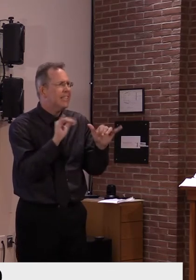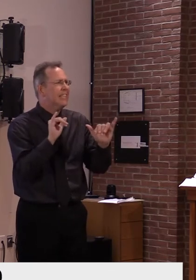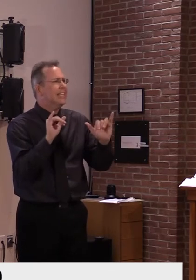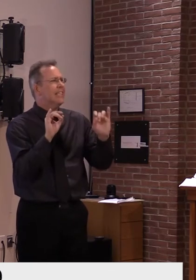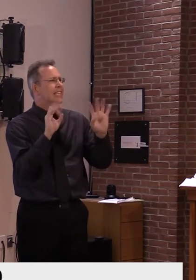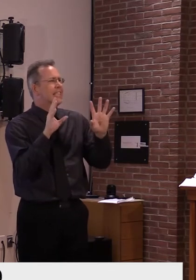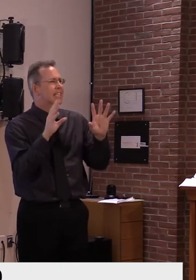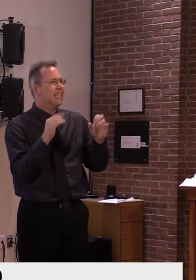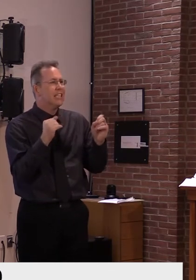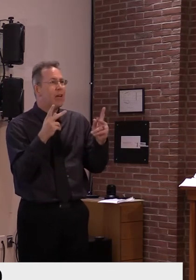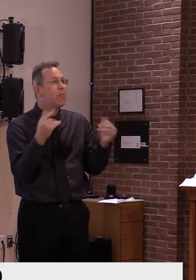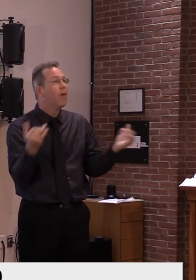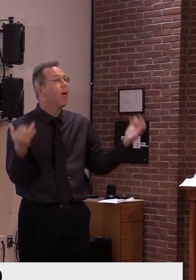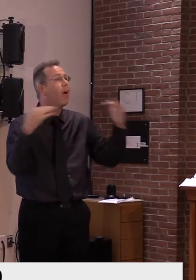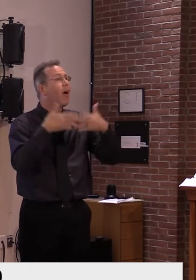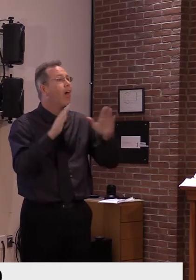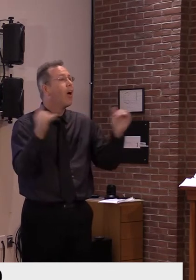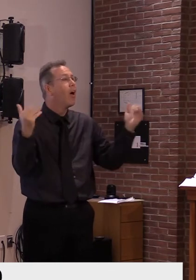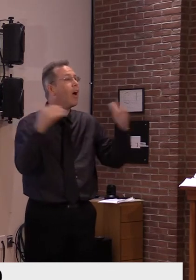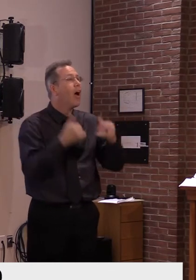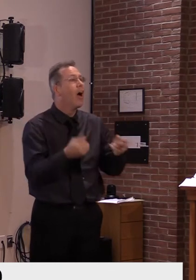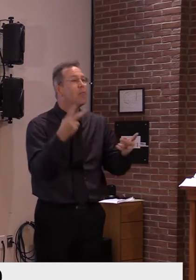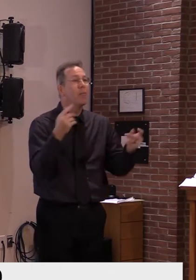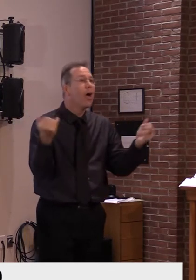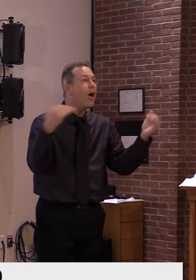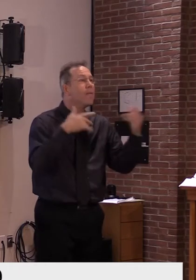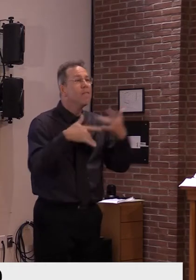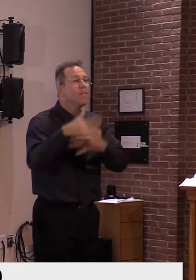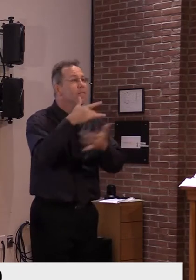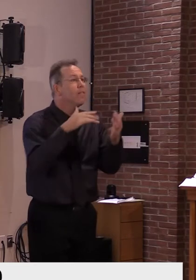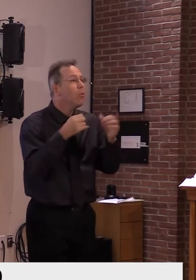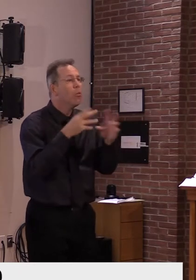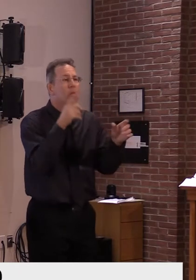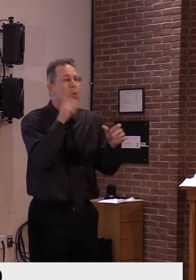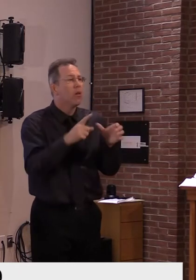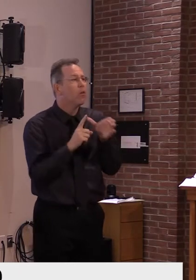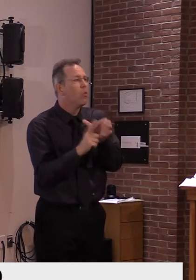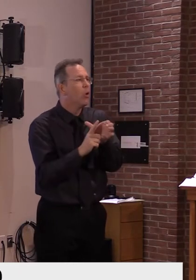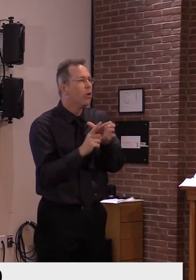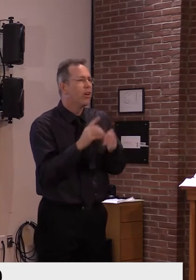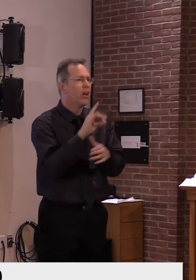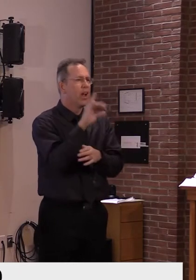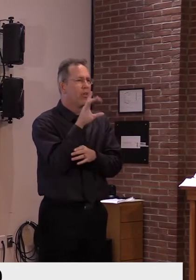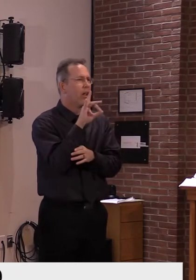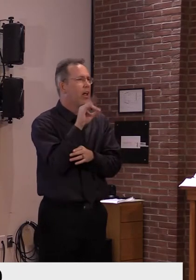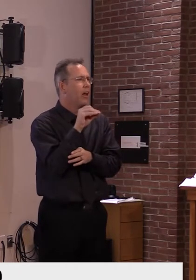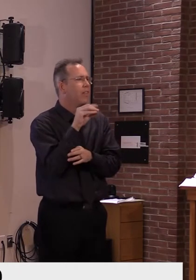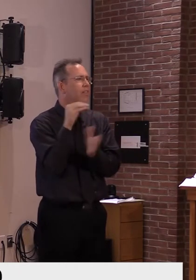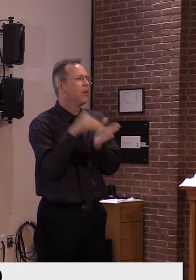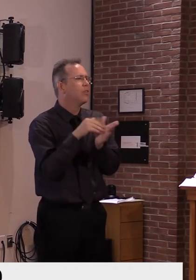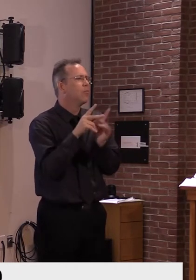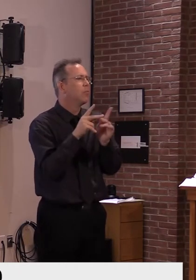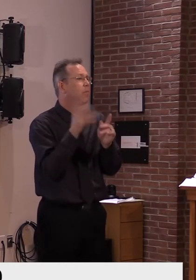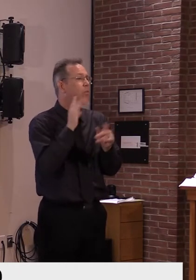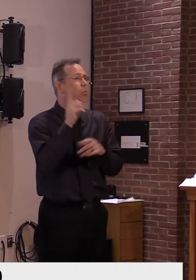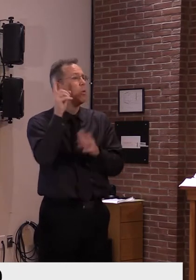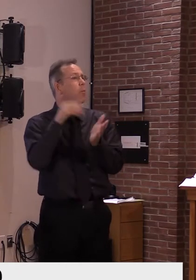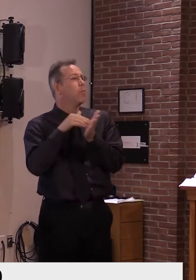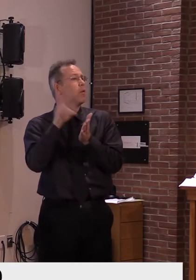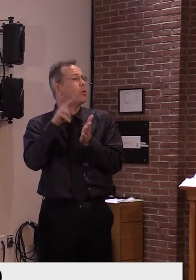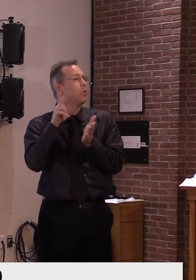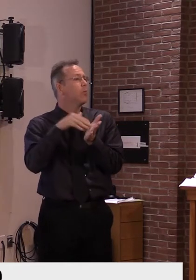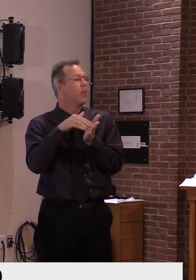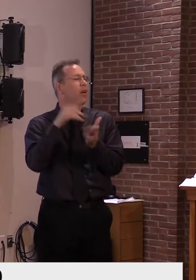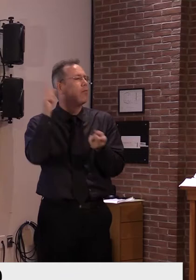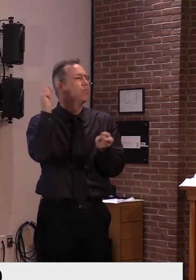eligible to travel to Vermont. Nine states don't have a single green county in our travel map district. And you can see where